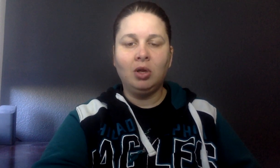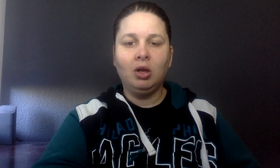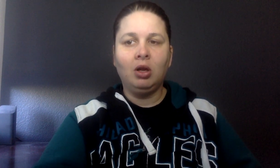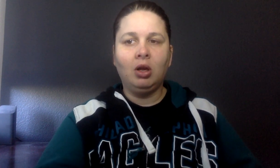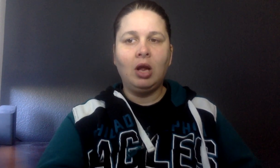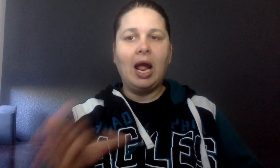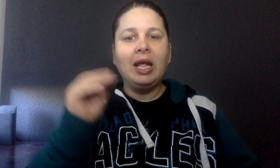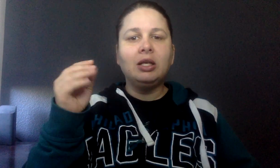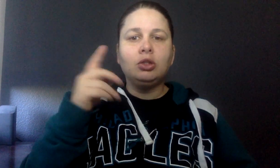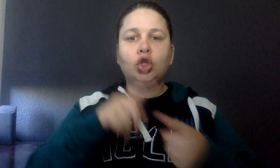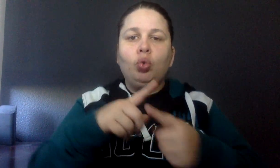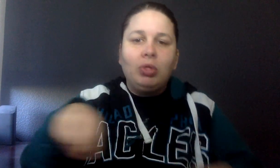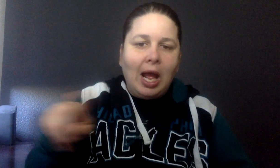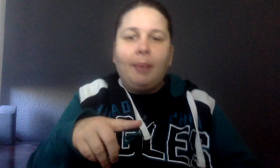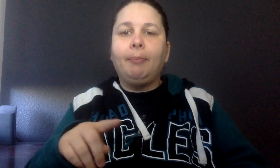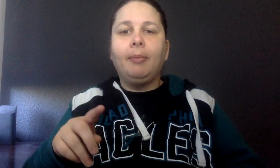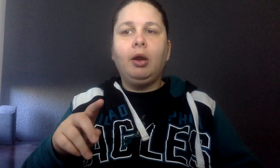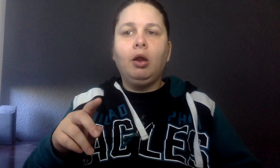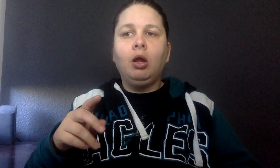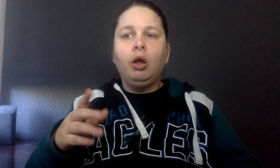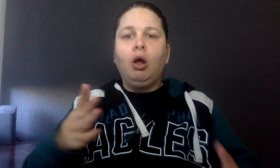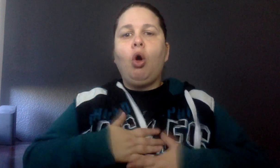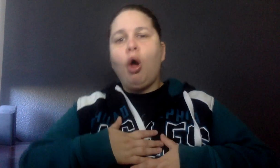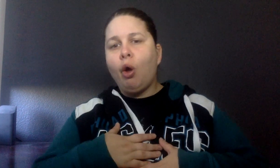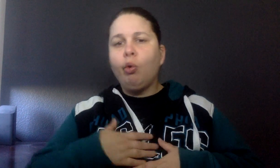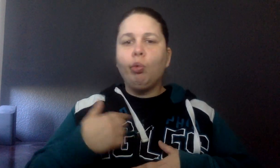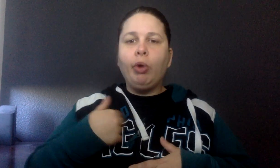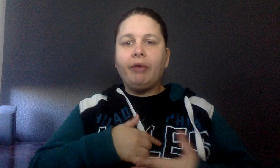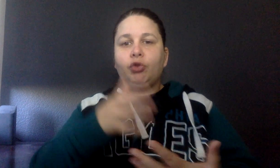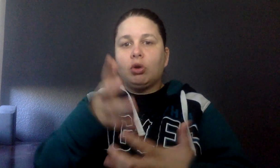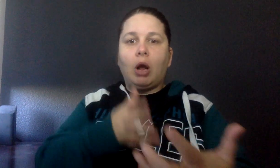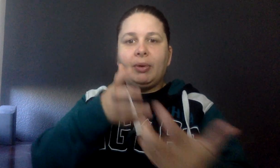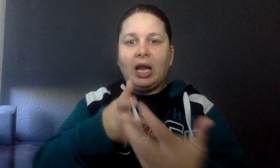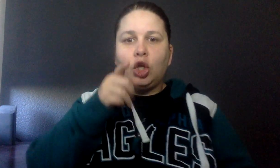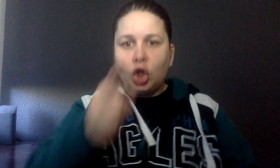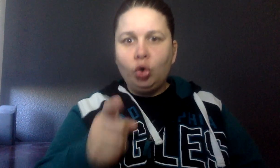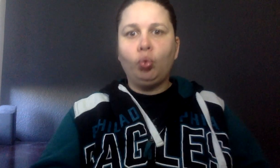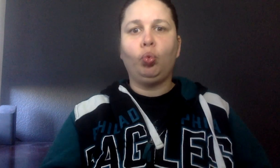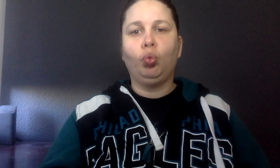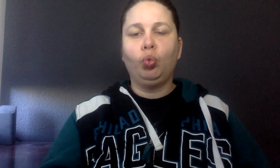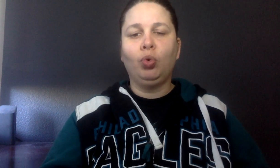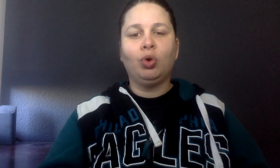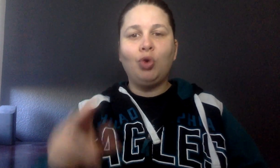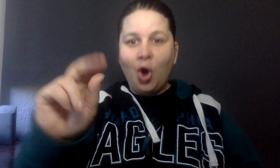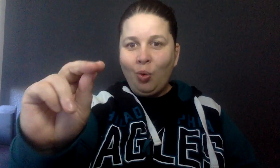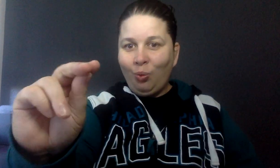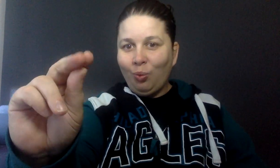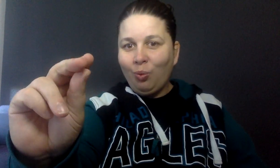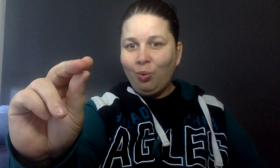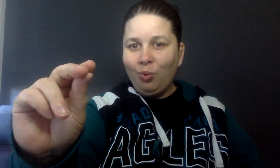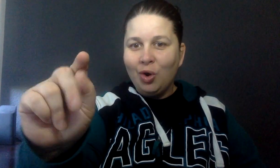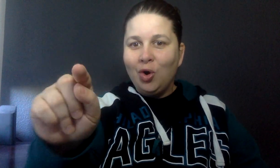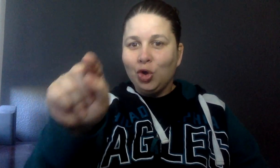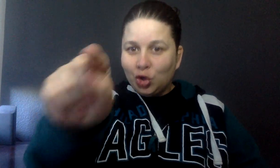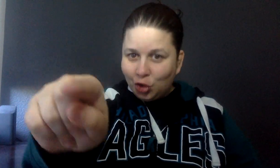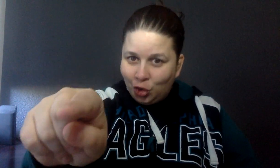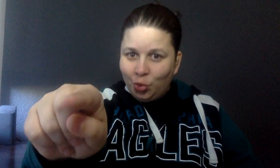And to them, uh-oh. We have to accommodate you. No. You.